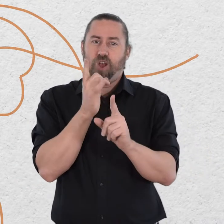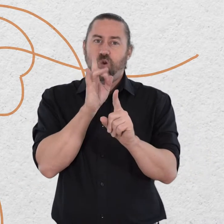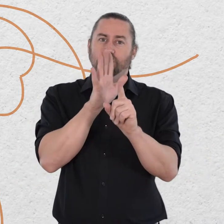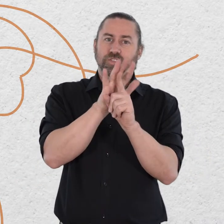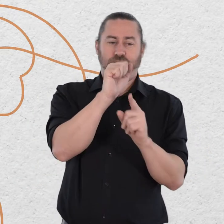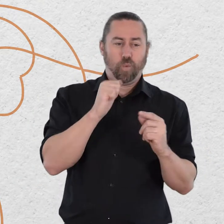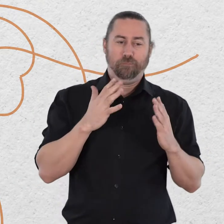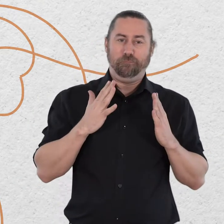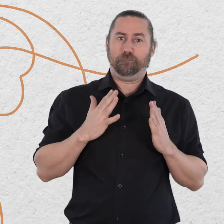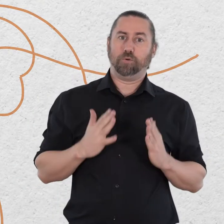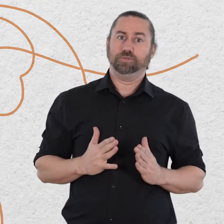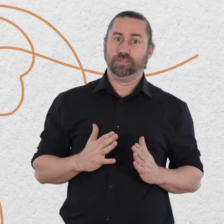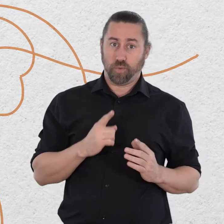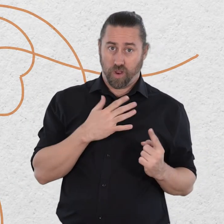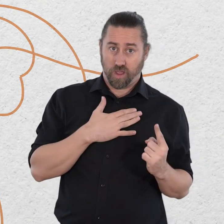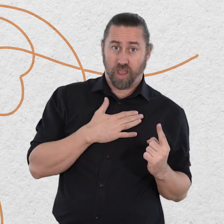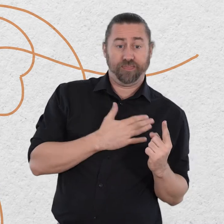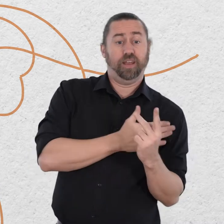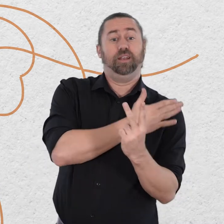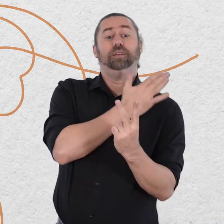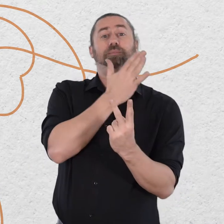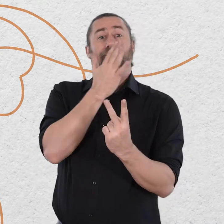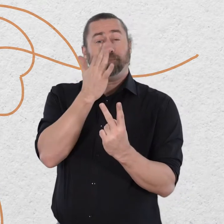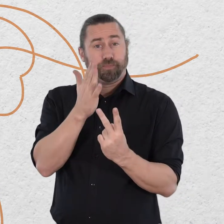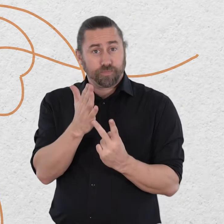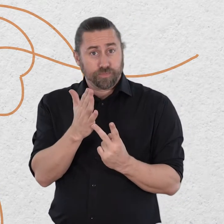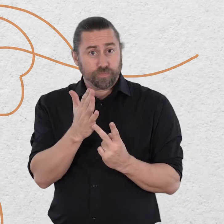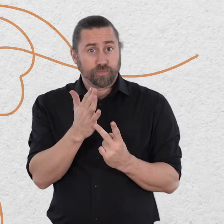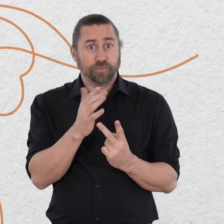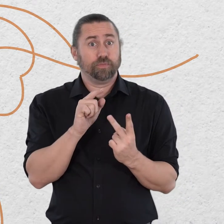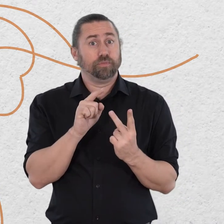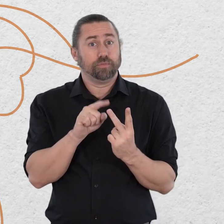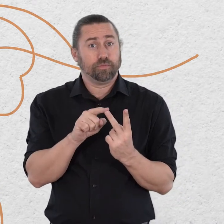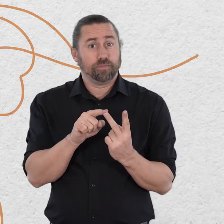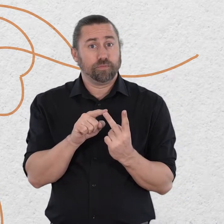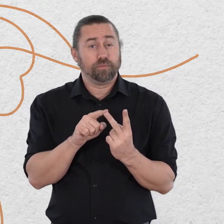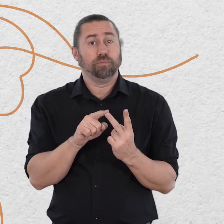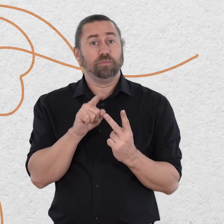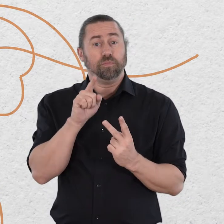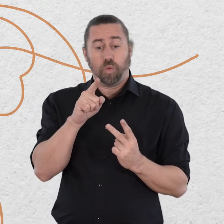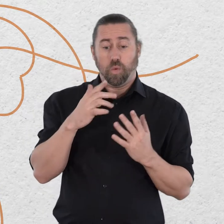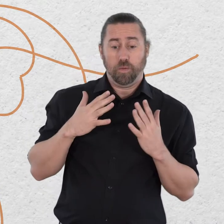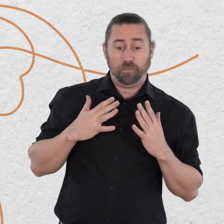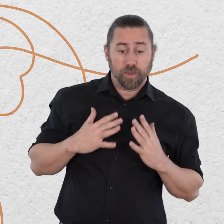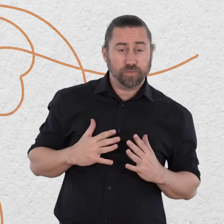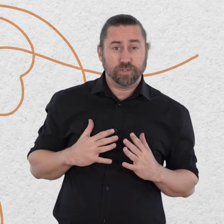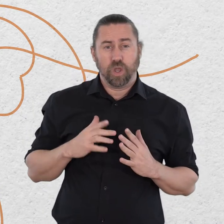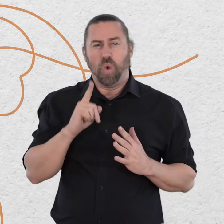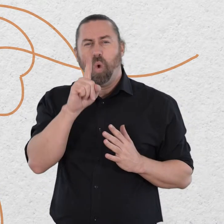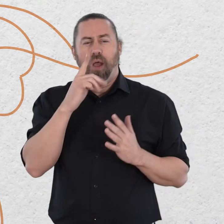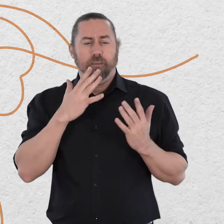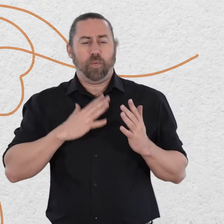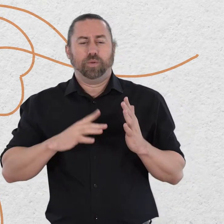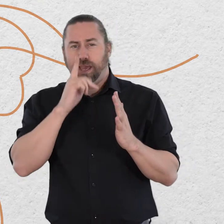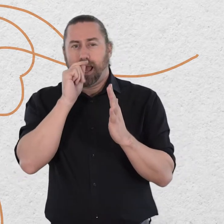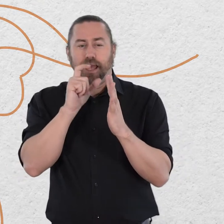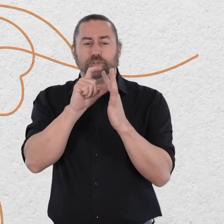in the second part you're invited to bring to mind parts of the body or functions of the body that you have a more neutral